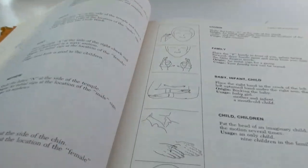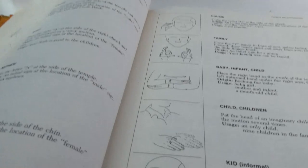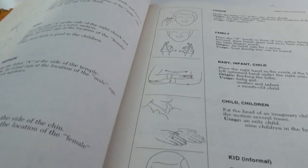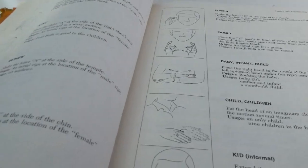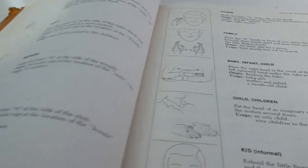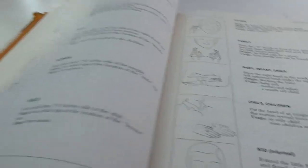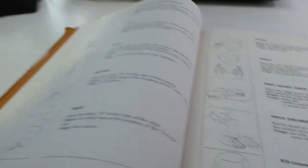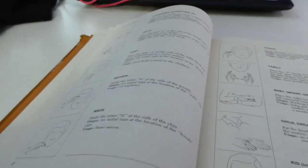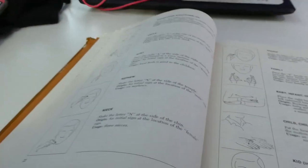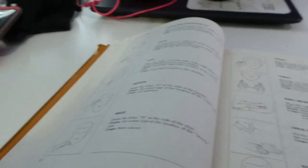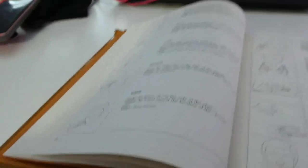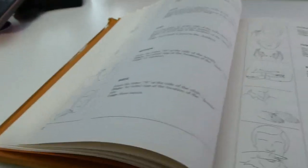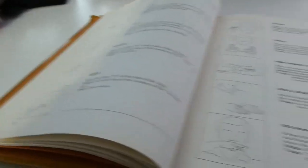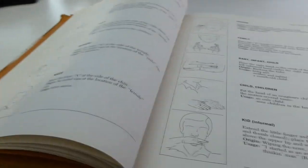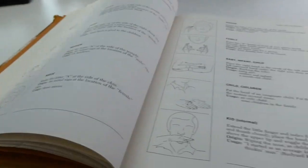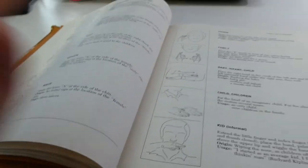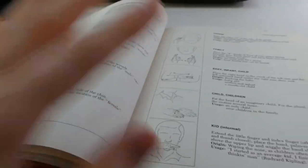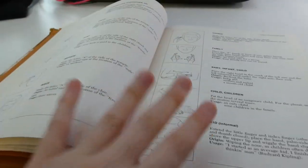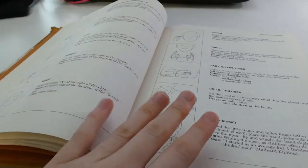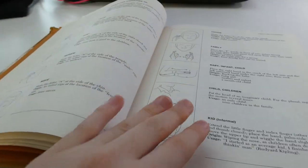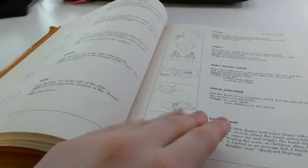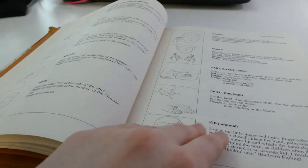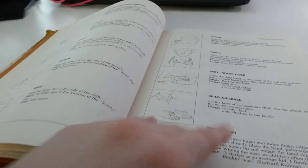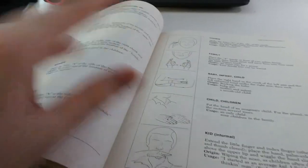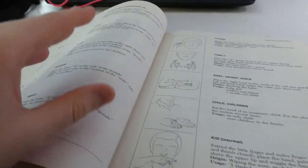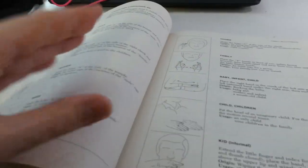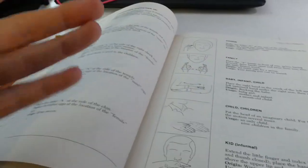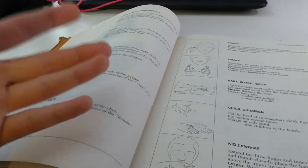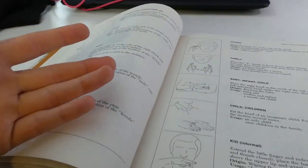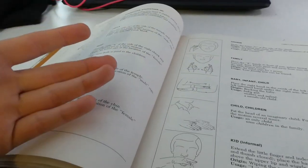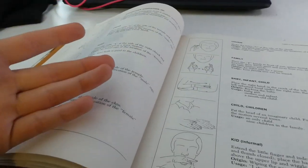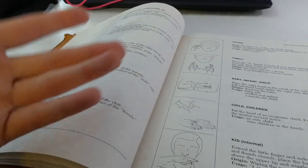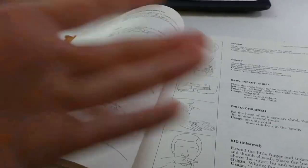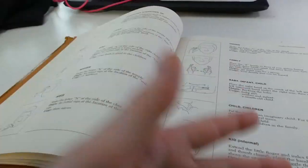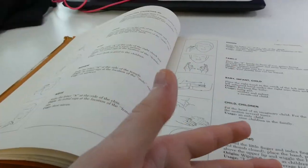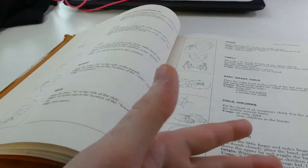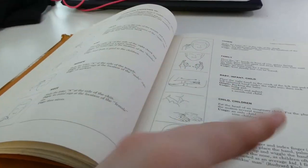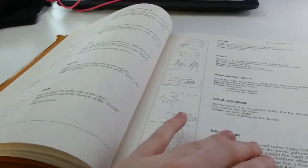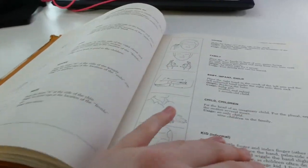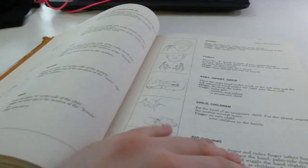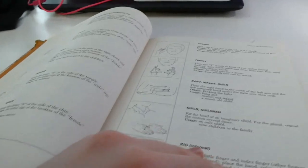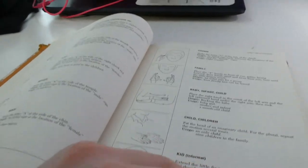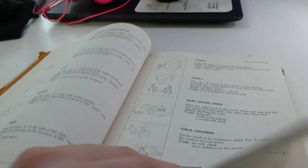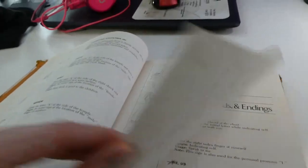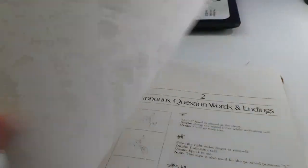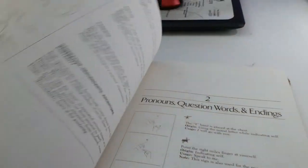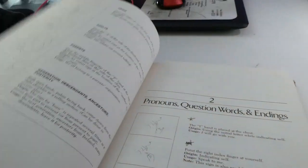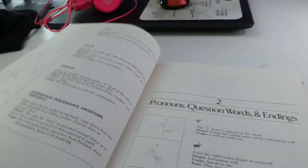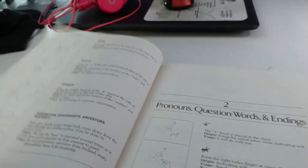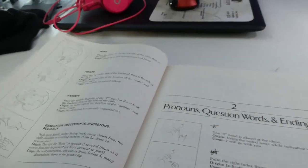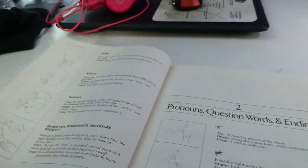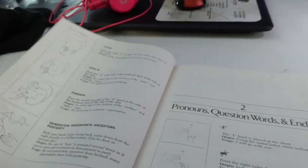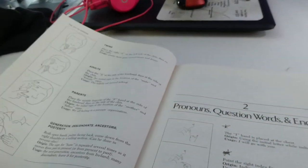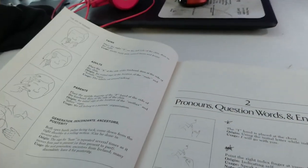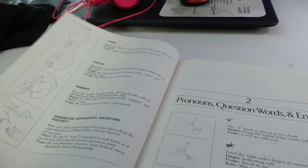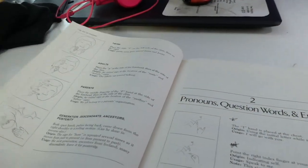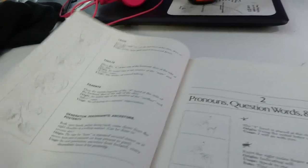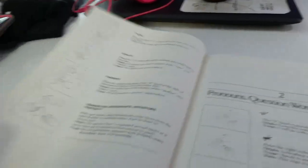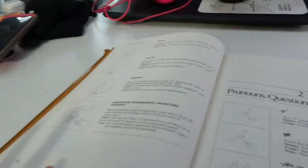video formats of. They don't exactly match, so I'm trusting the video format more than this. Um, but I finished